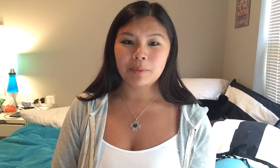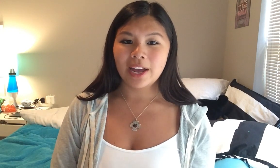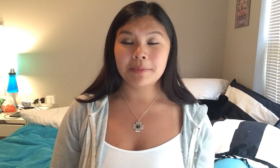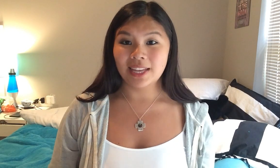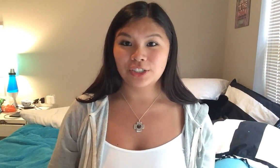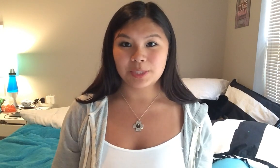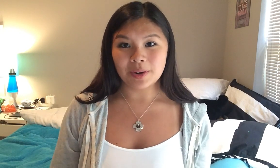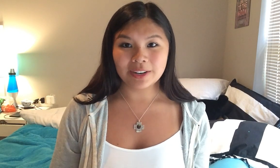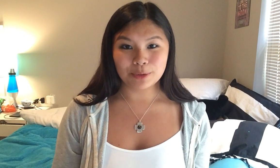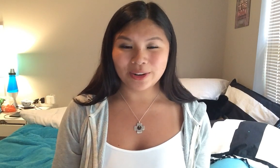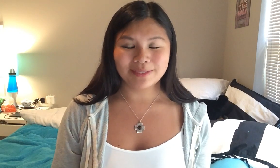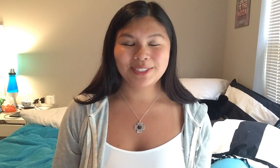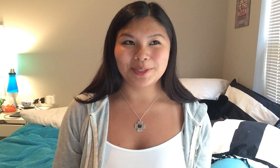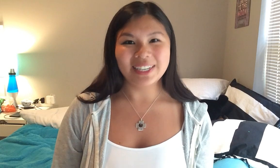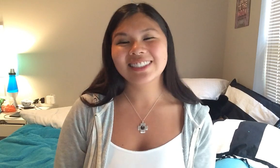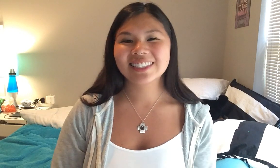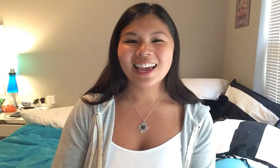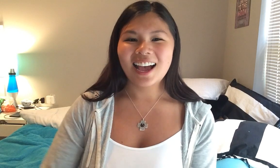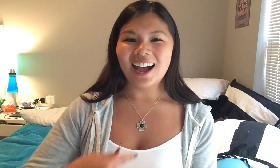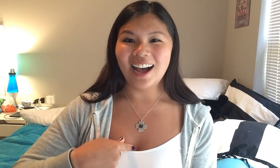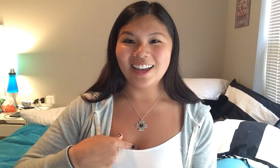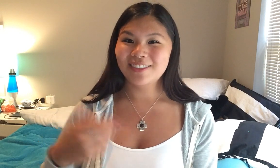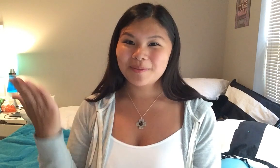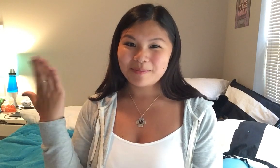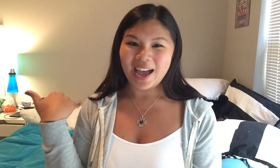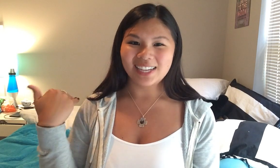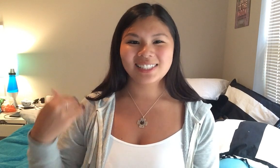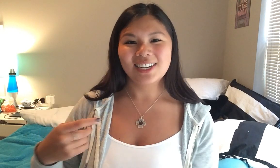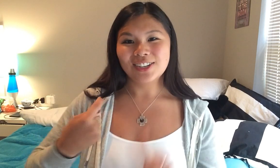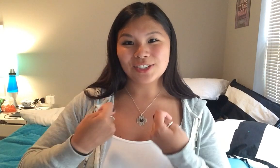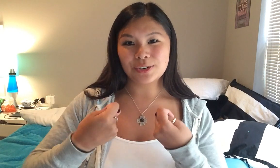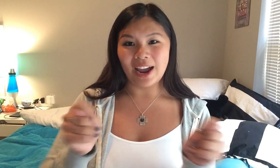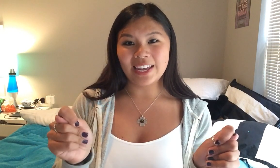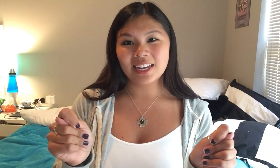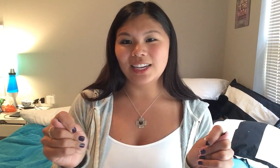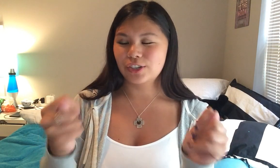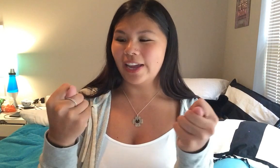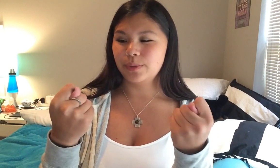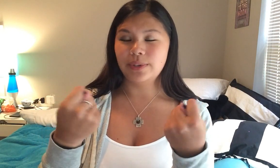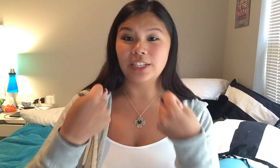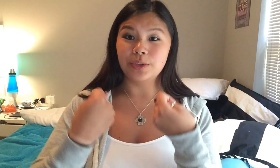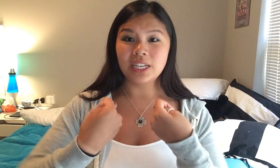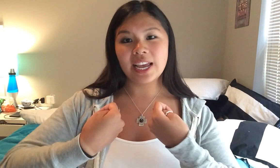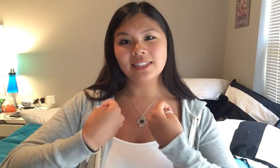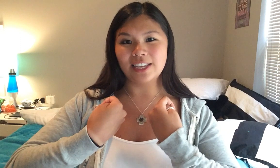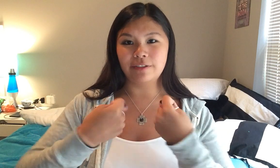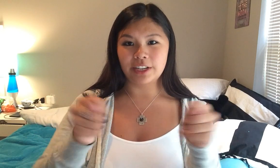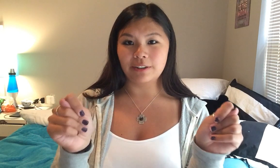pride but that shit spoke broken excuse me I've been trying and trying is where take two T hands and you flick your